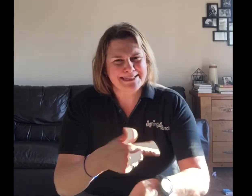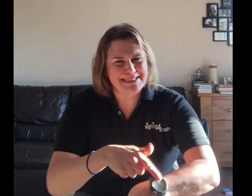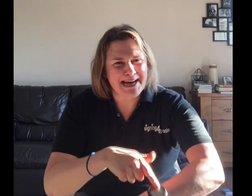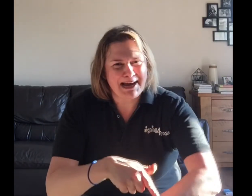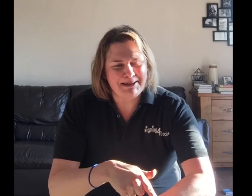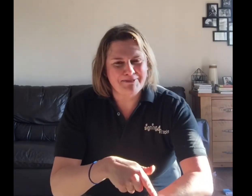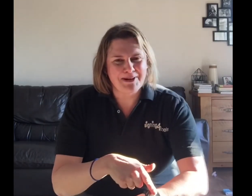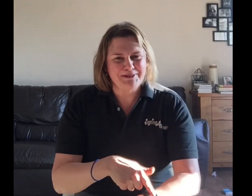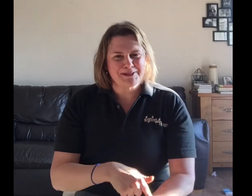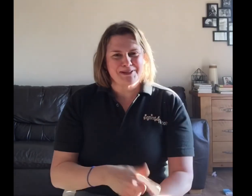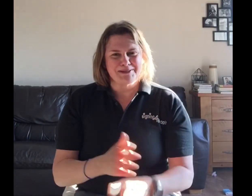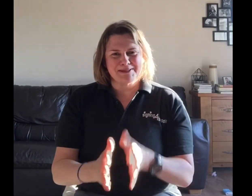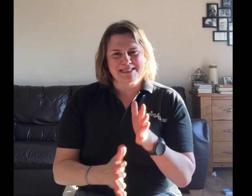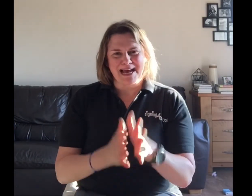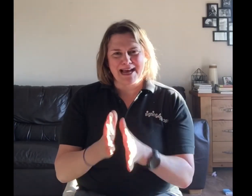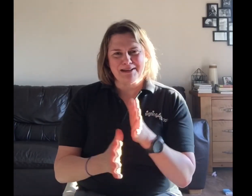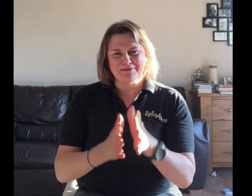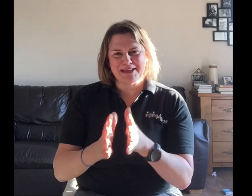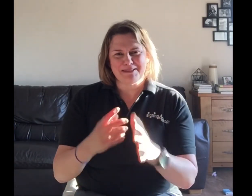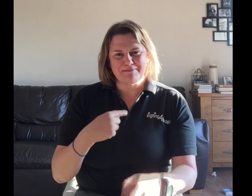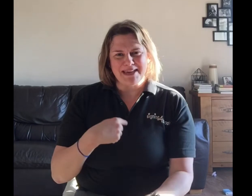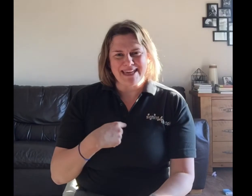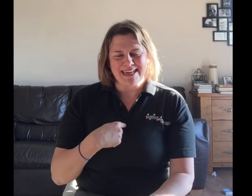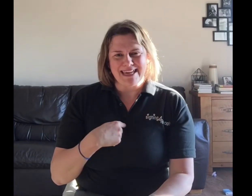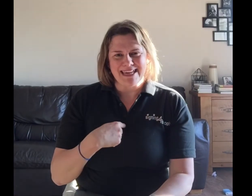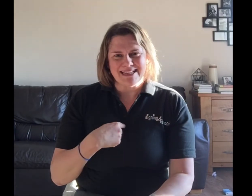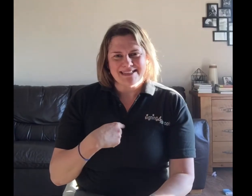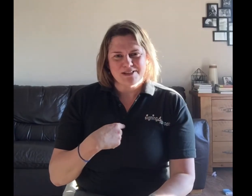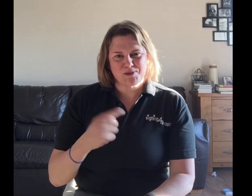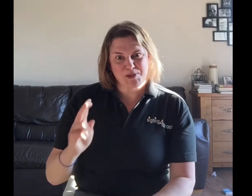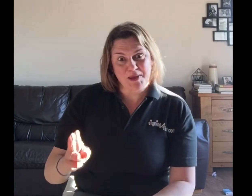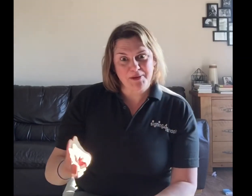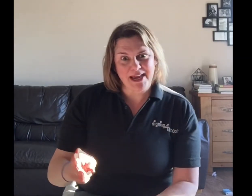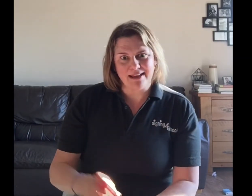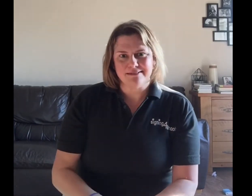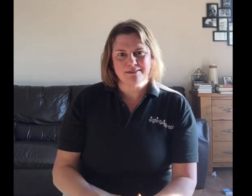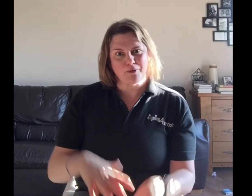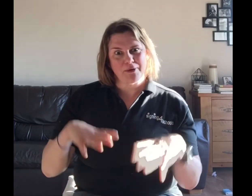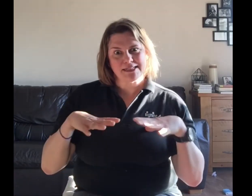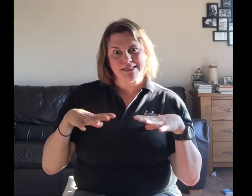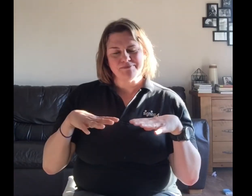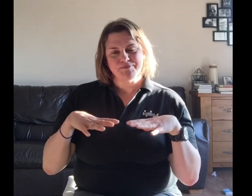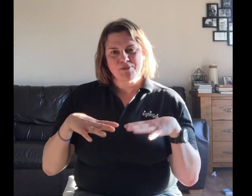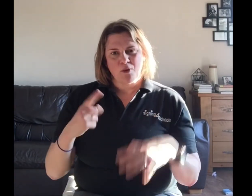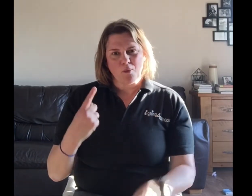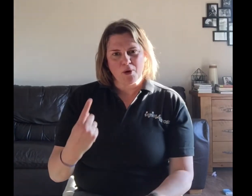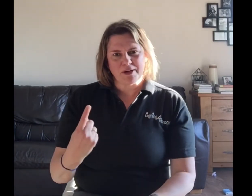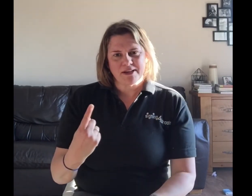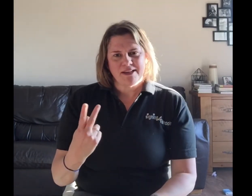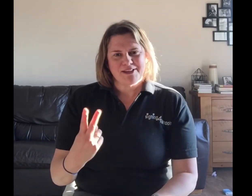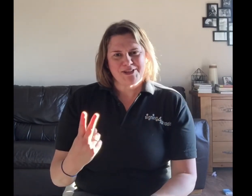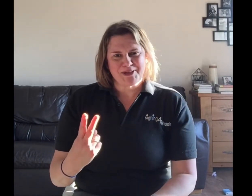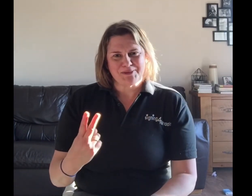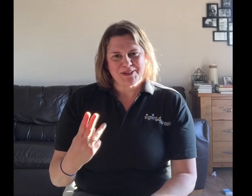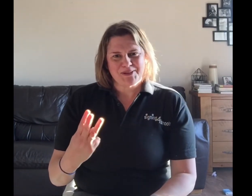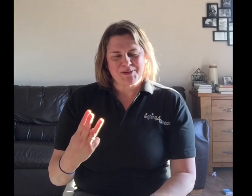time won't you sign with me? Should do that one again? Should We're ready. One, two, three.